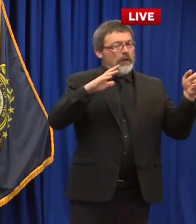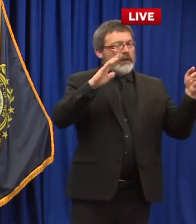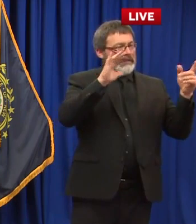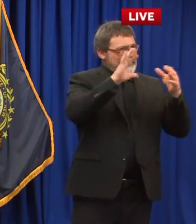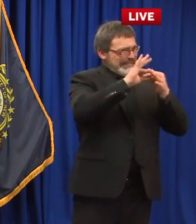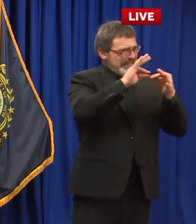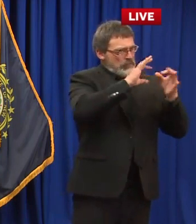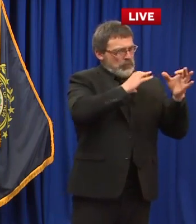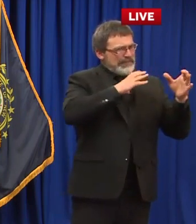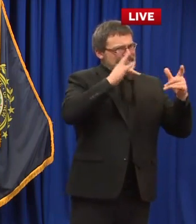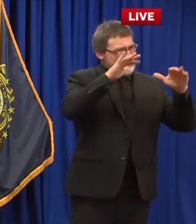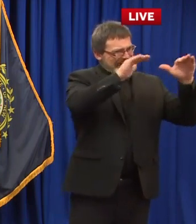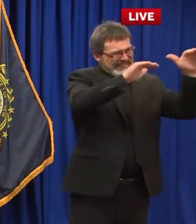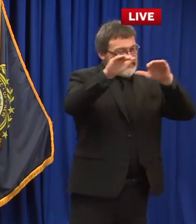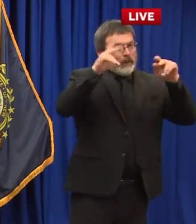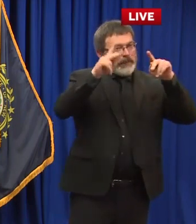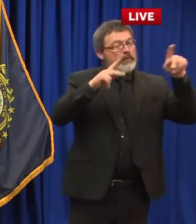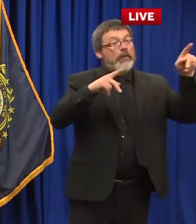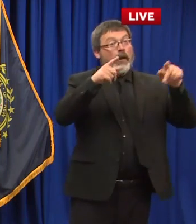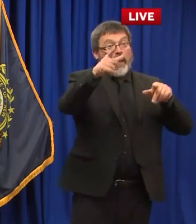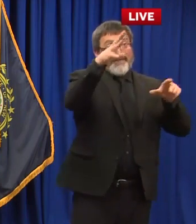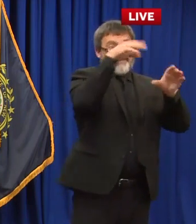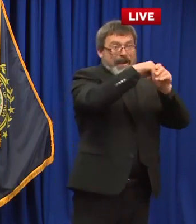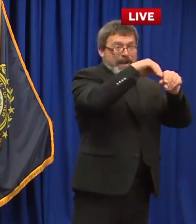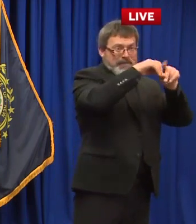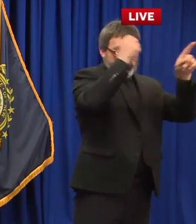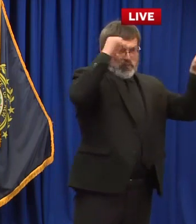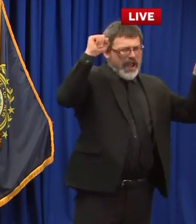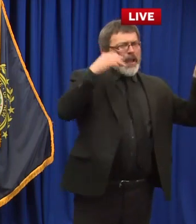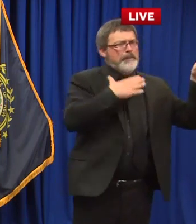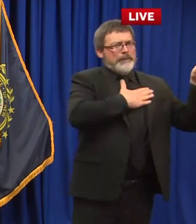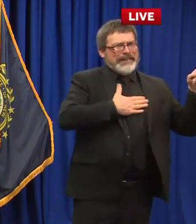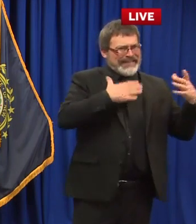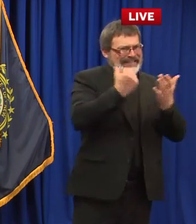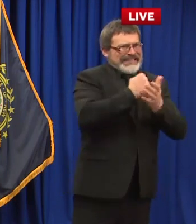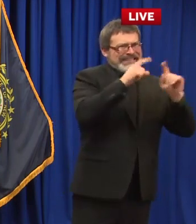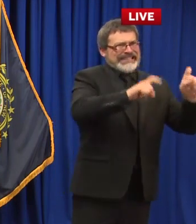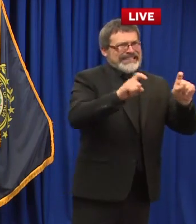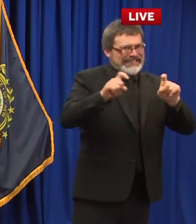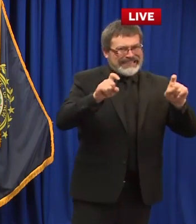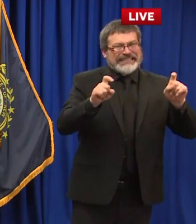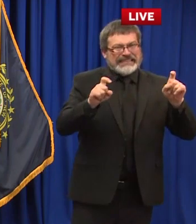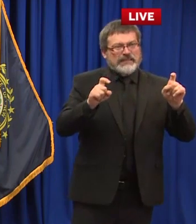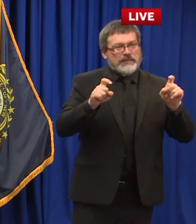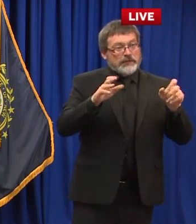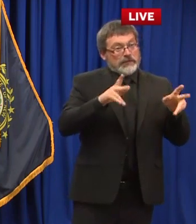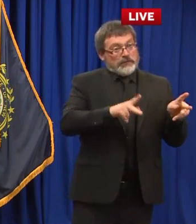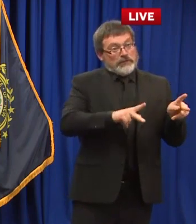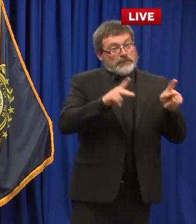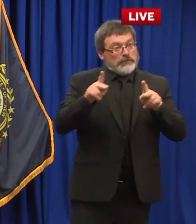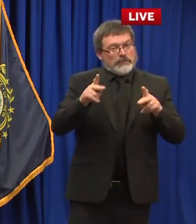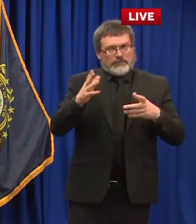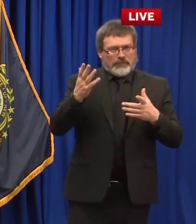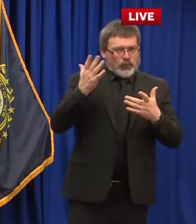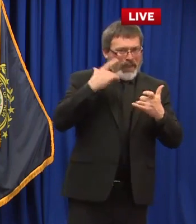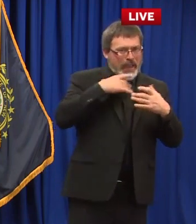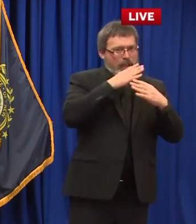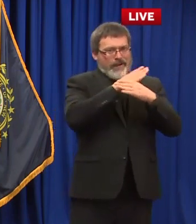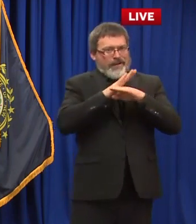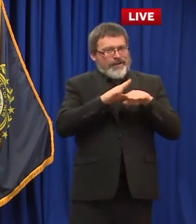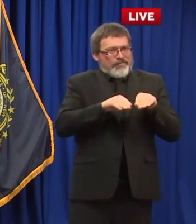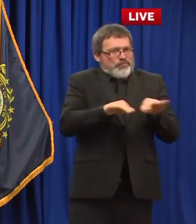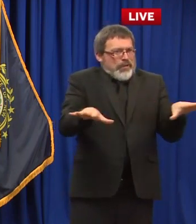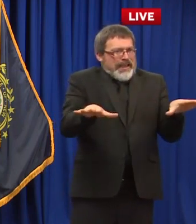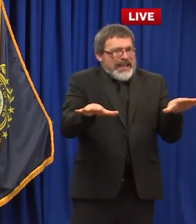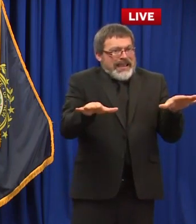same thing they call them a venue for spread cause for spread a recipe for spread are you going to